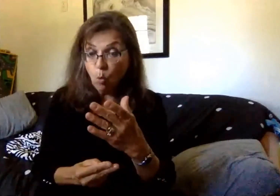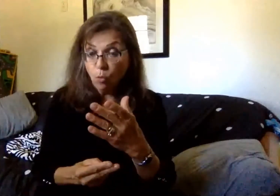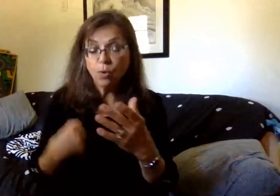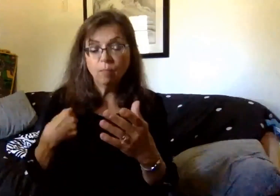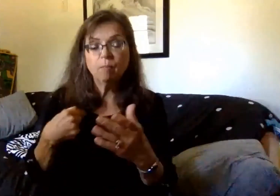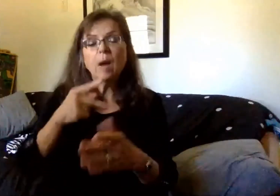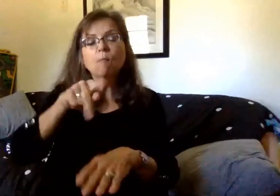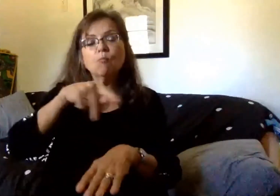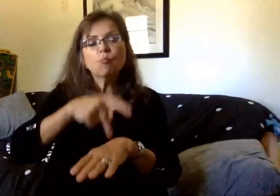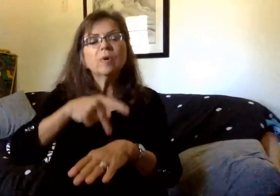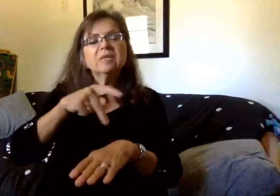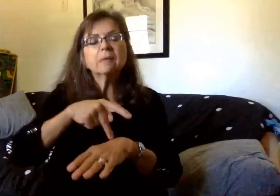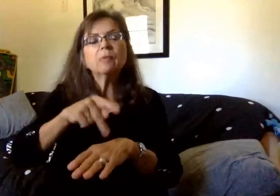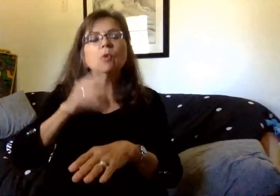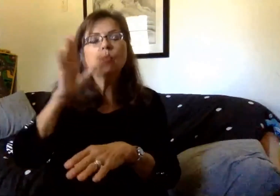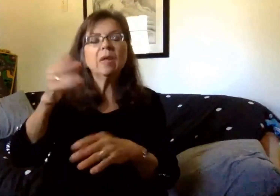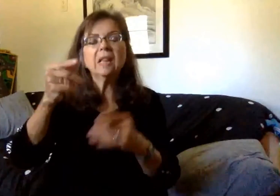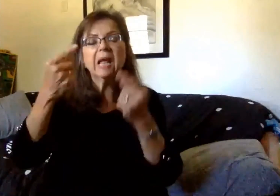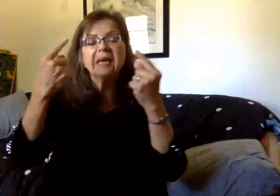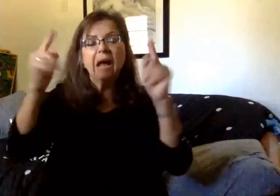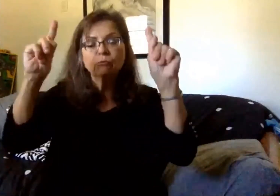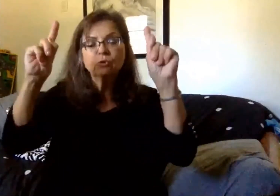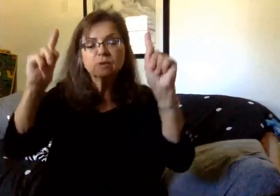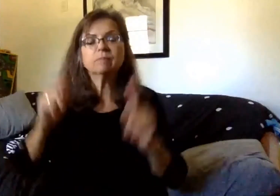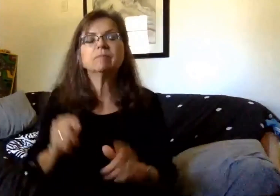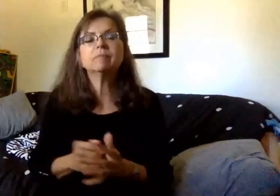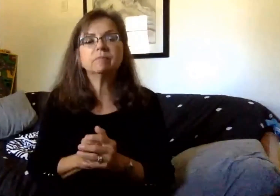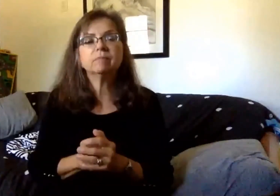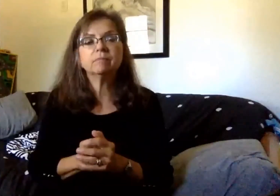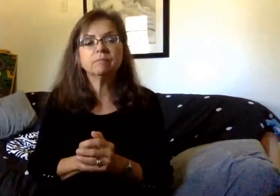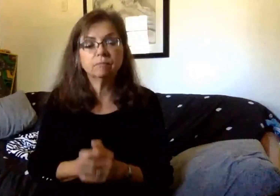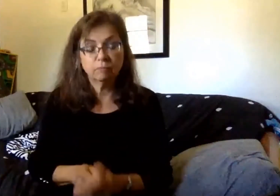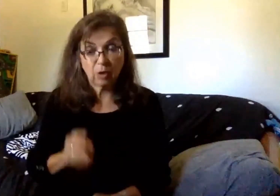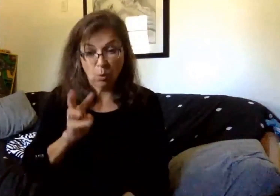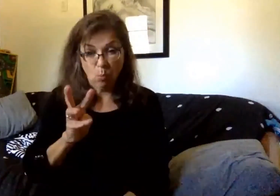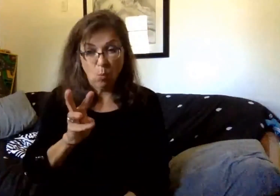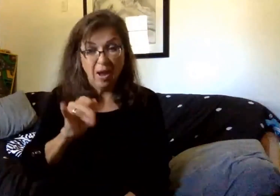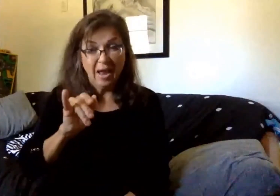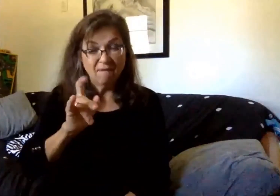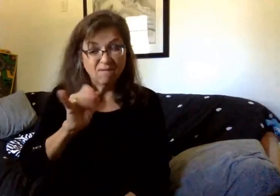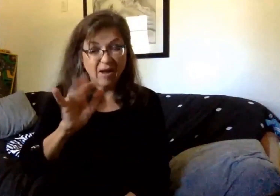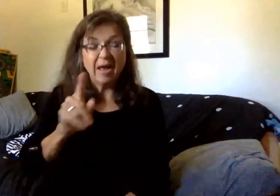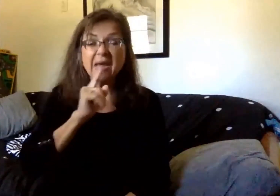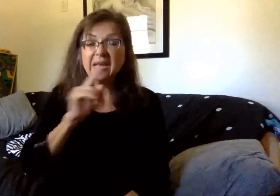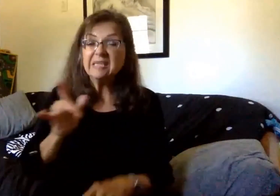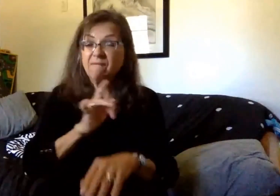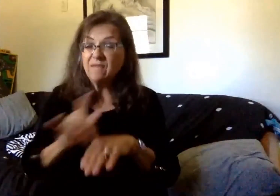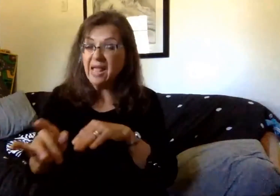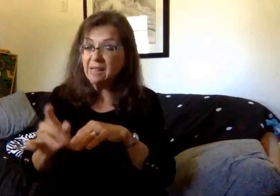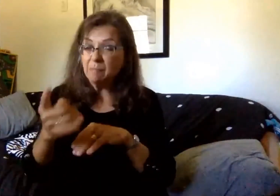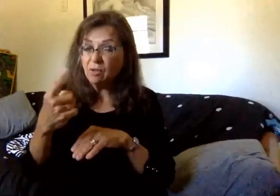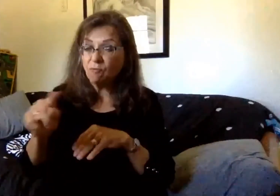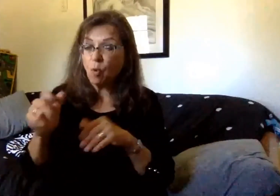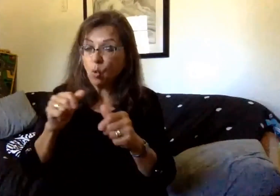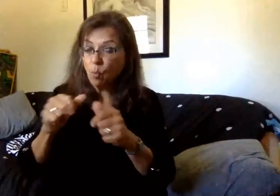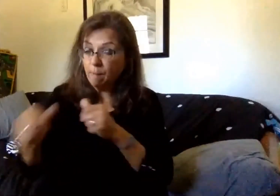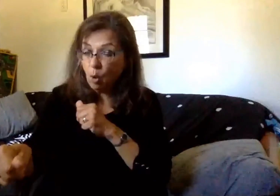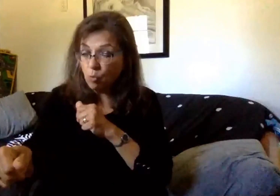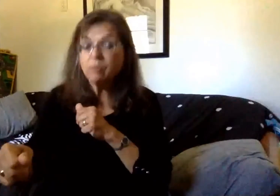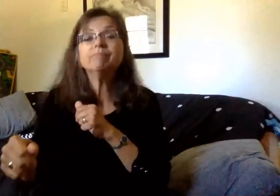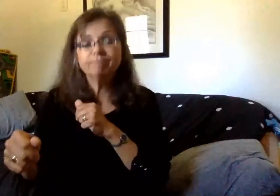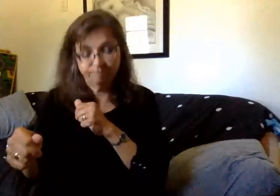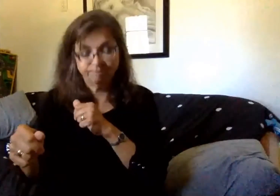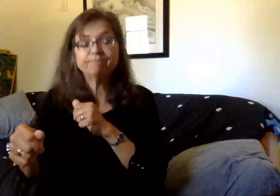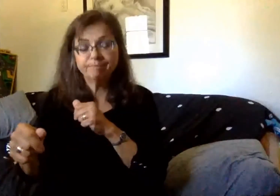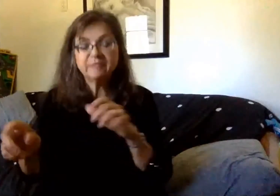principals in the weeks to come. Is Wi-Fi available for remote instructional days? Yes, the district is